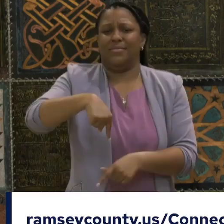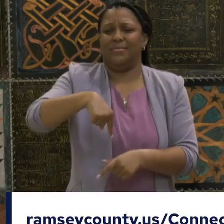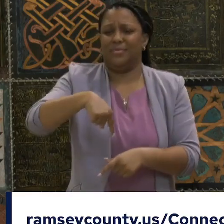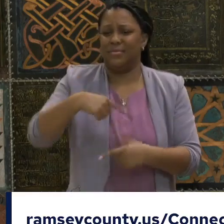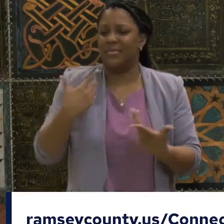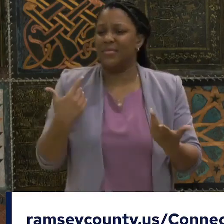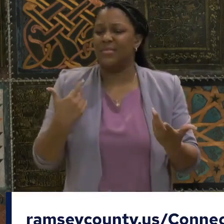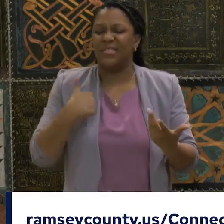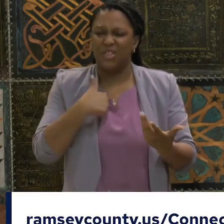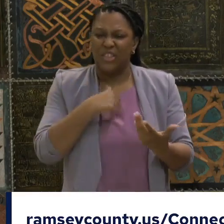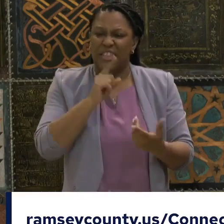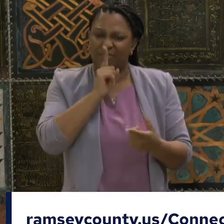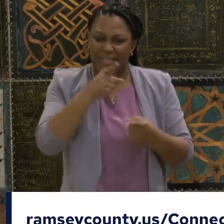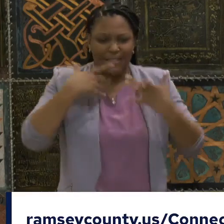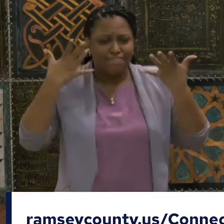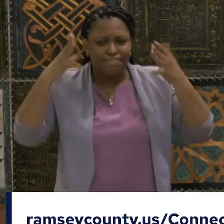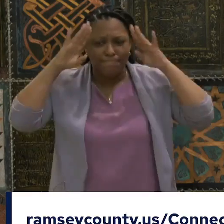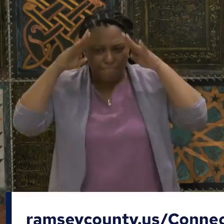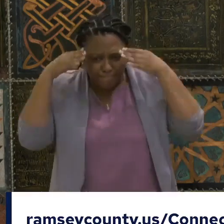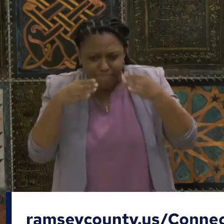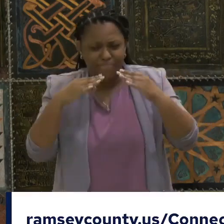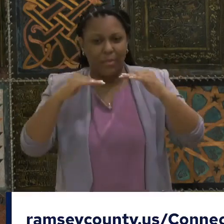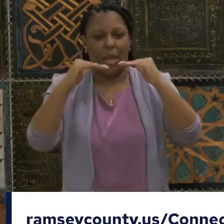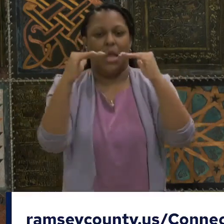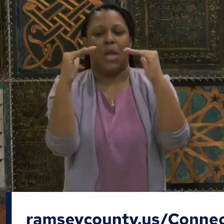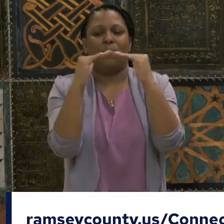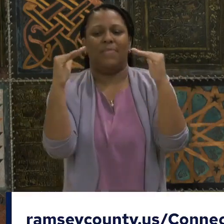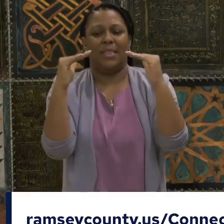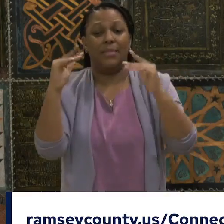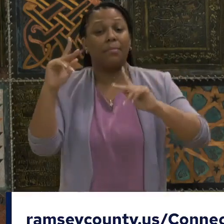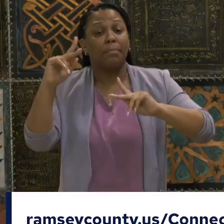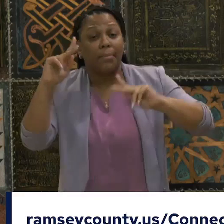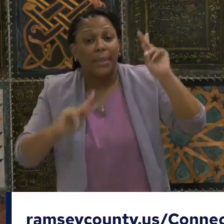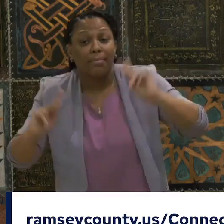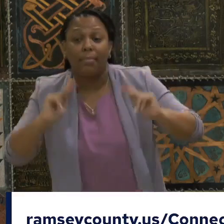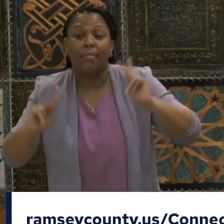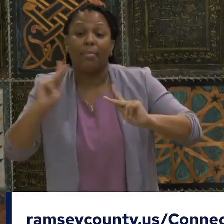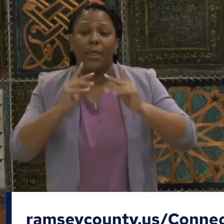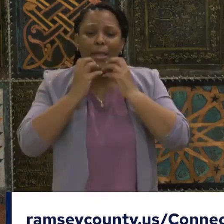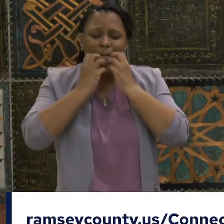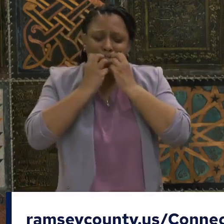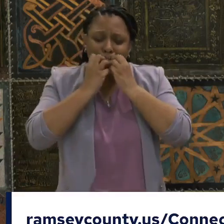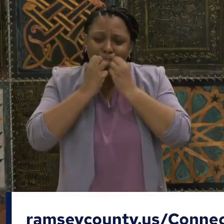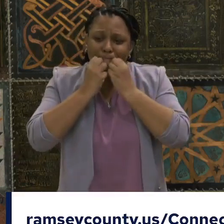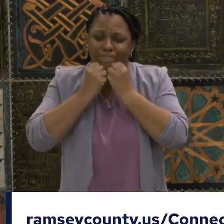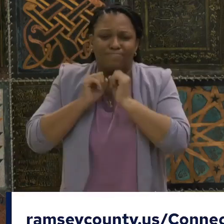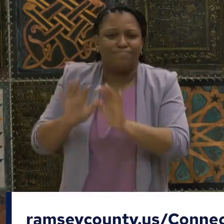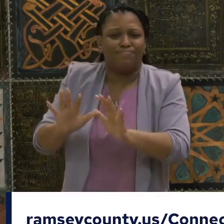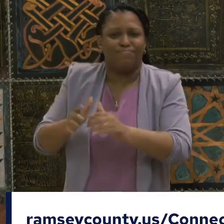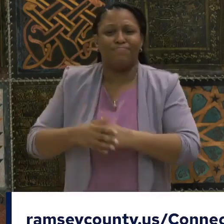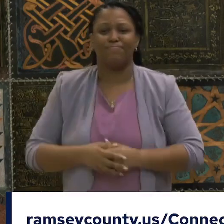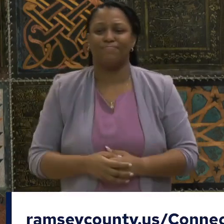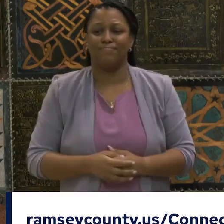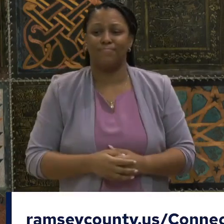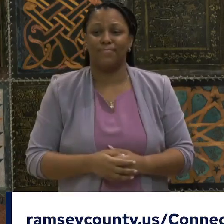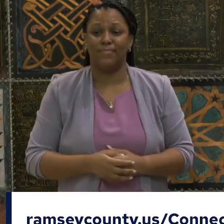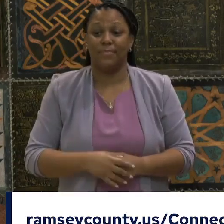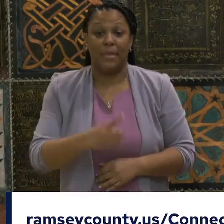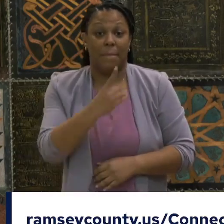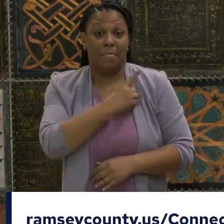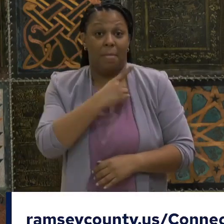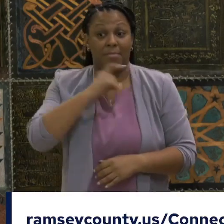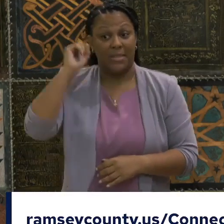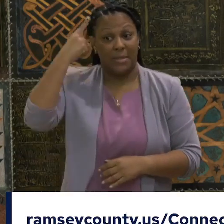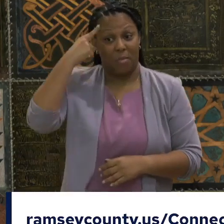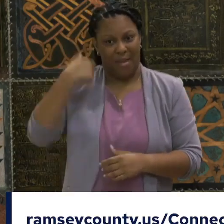we are rooting our work in people. Residents in Ramsey County and St. Paul have three main needs for digital connectivity, getting